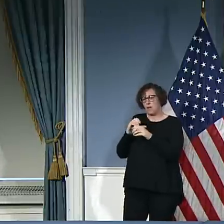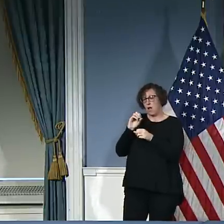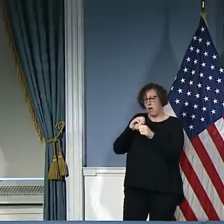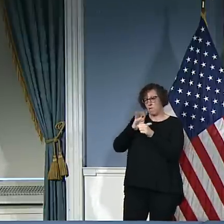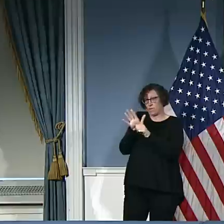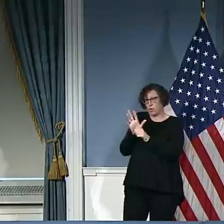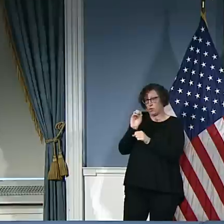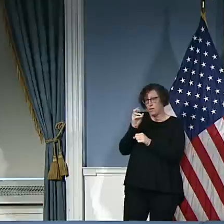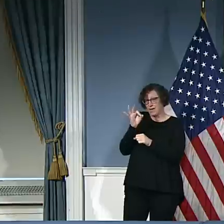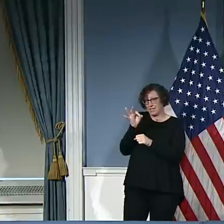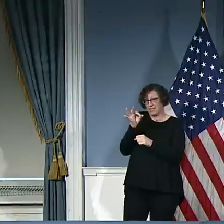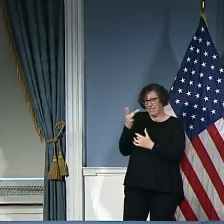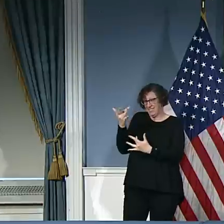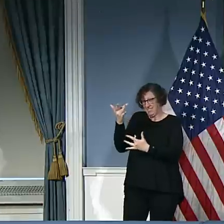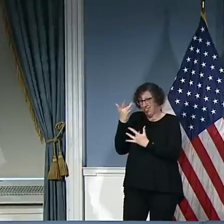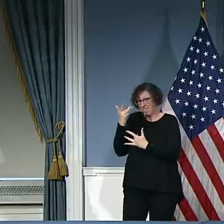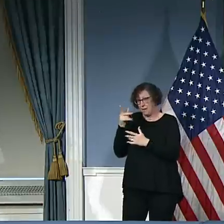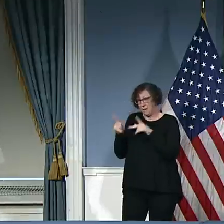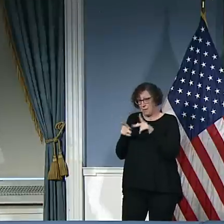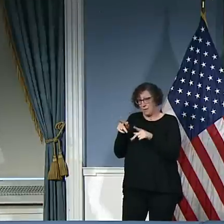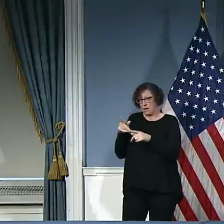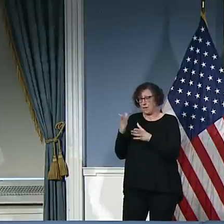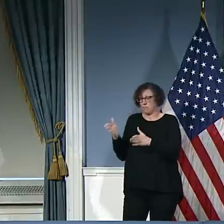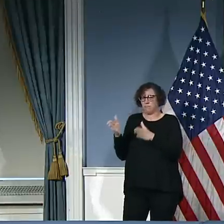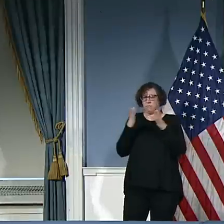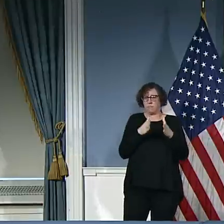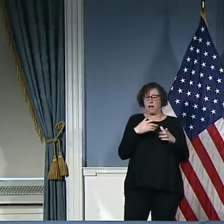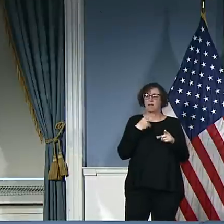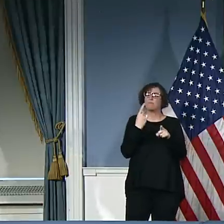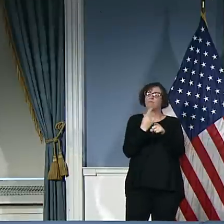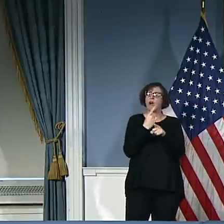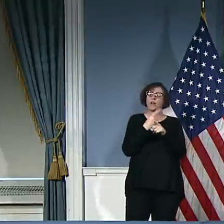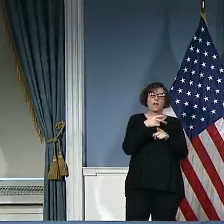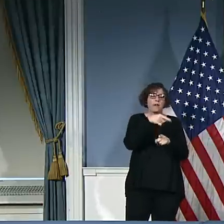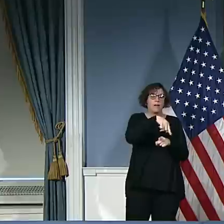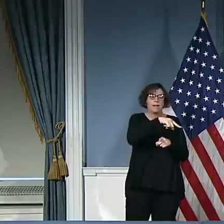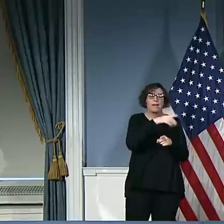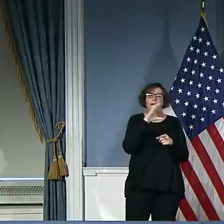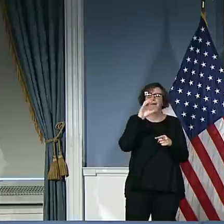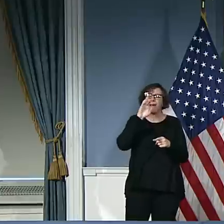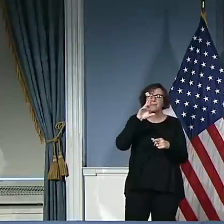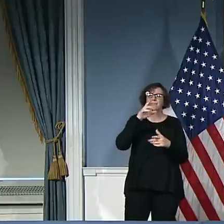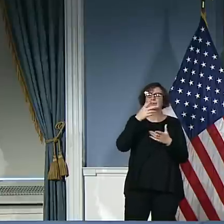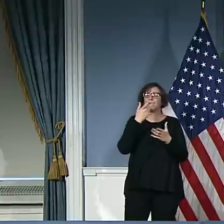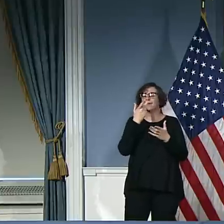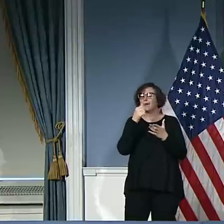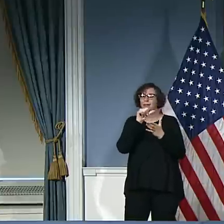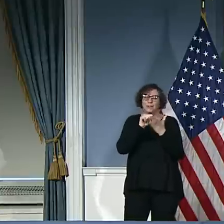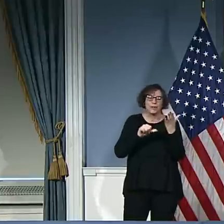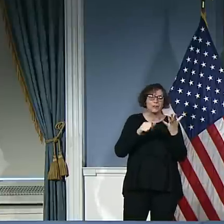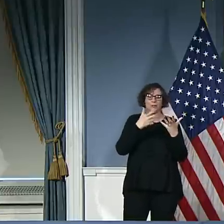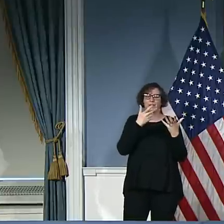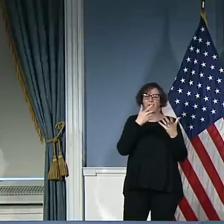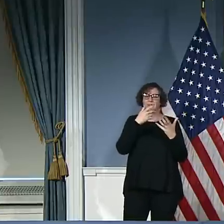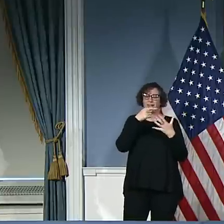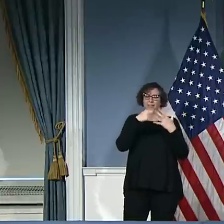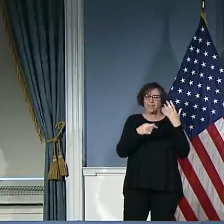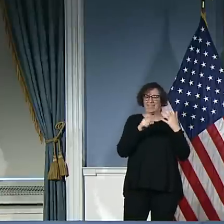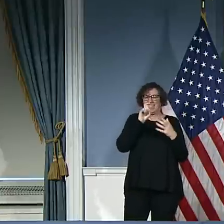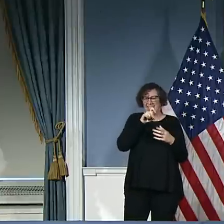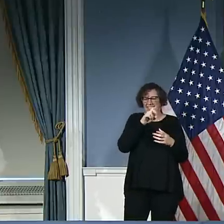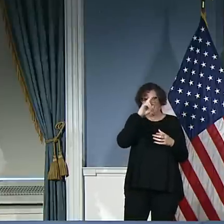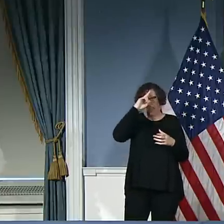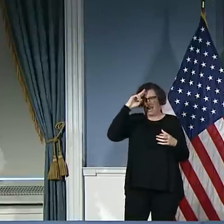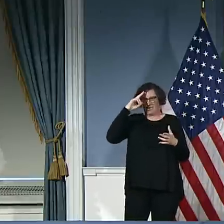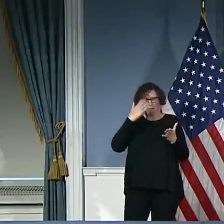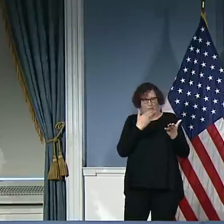this as a five borough strategy. And right now, though, we're seeing the greatest activity in Brooklyn and in